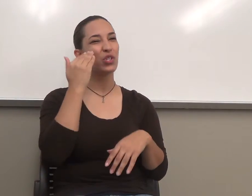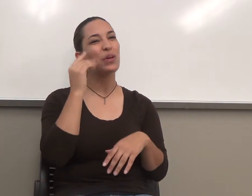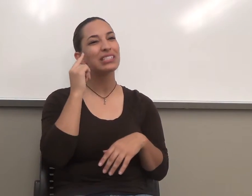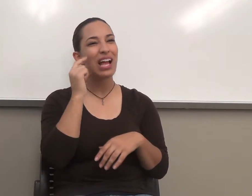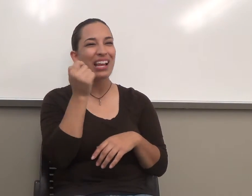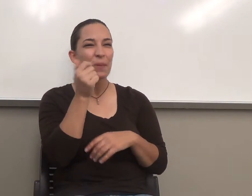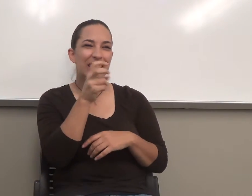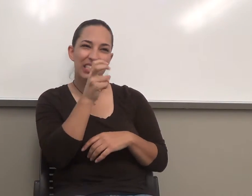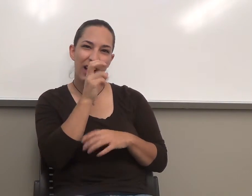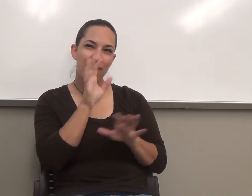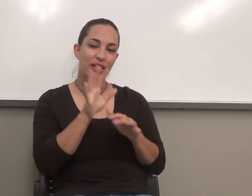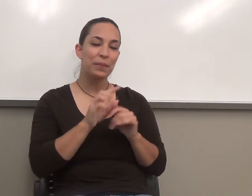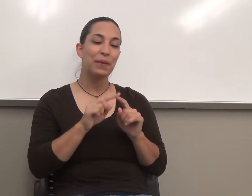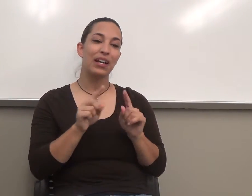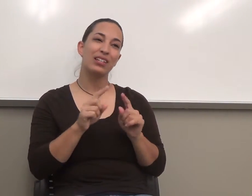first, but if you think about it,